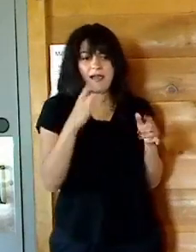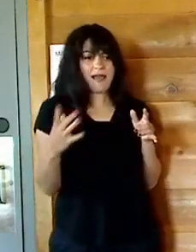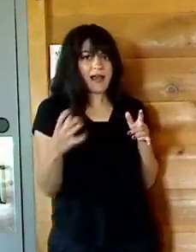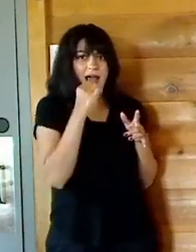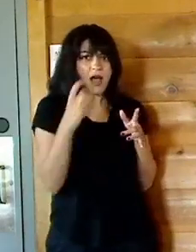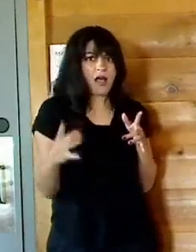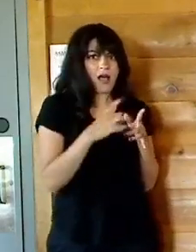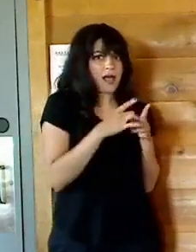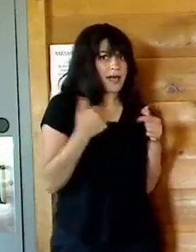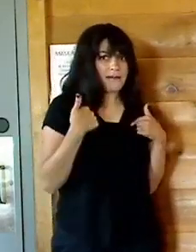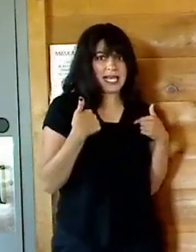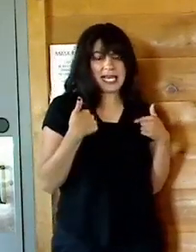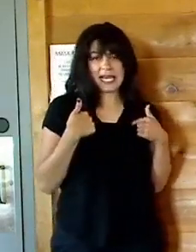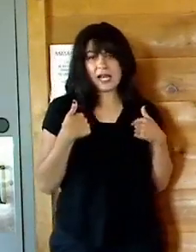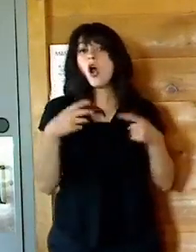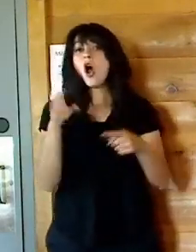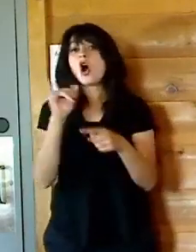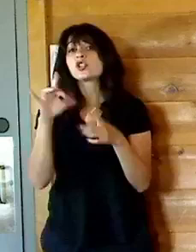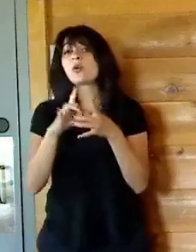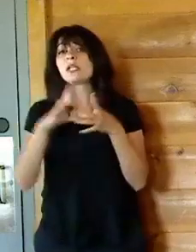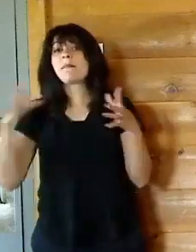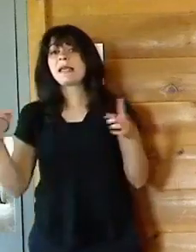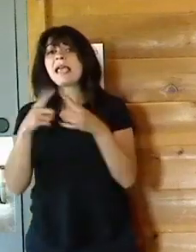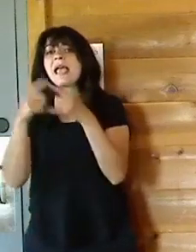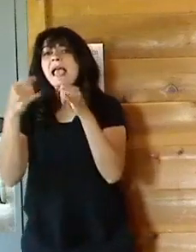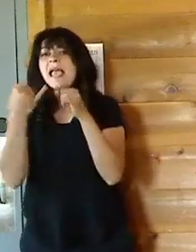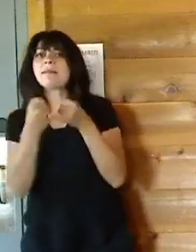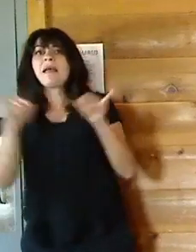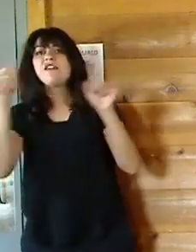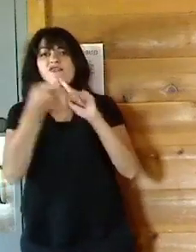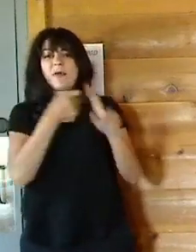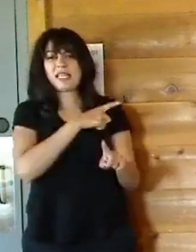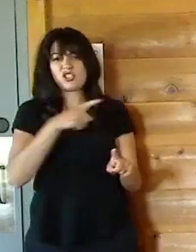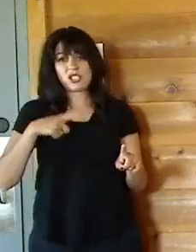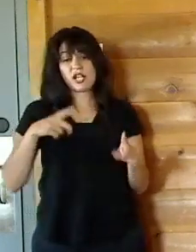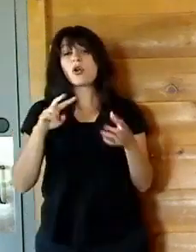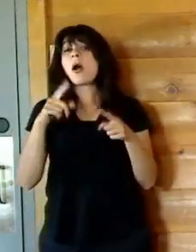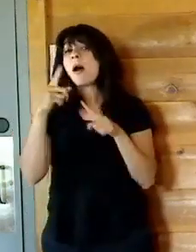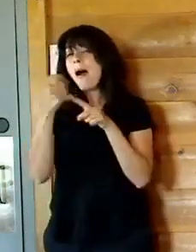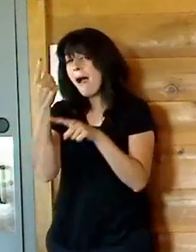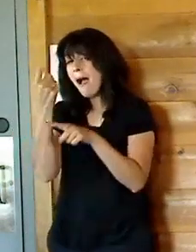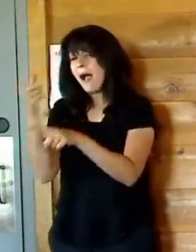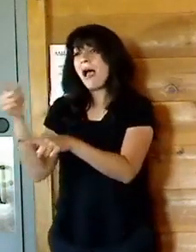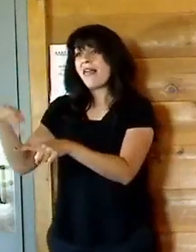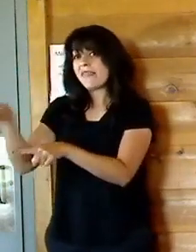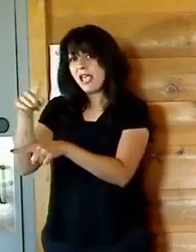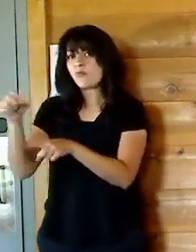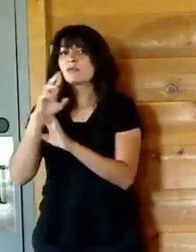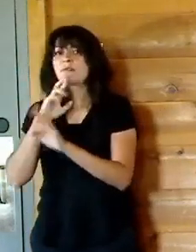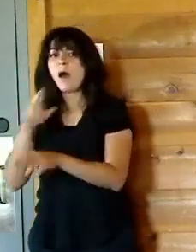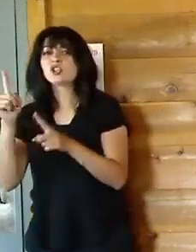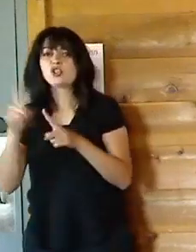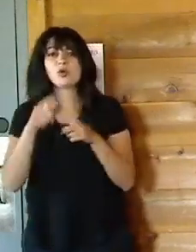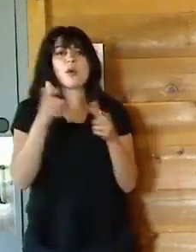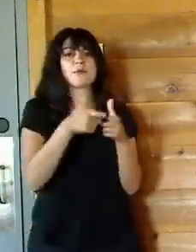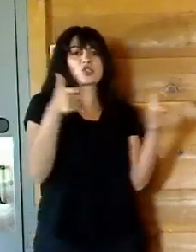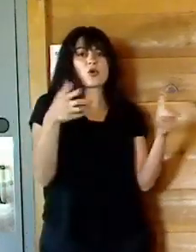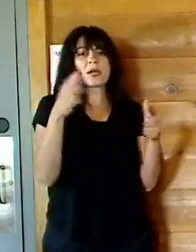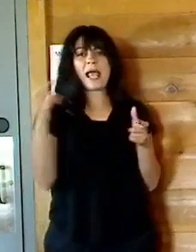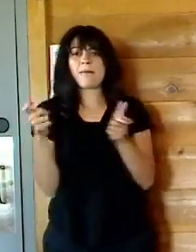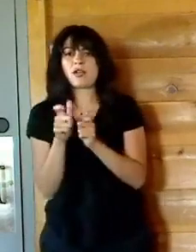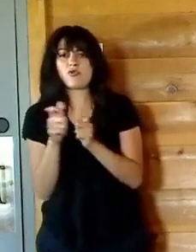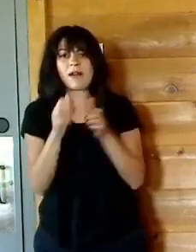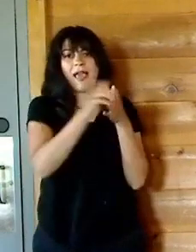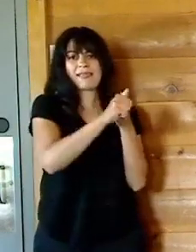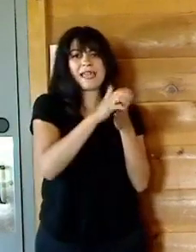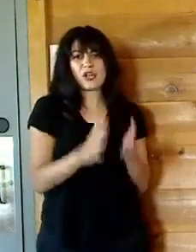functionally independent of legislature, but it does respond to both the minority and majority leaders. So what happened, Eric,